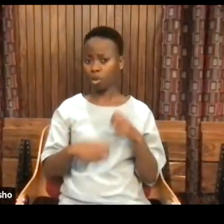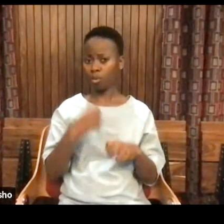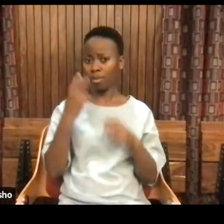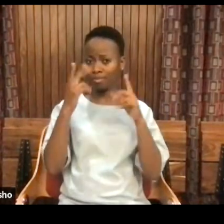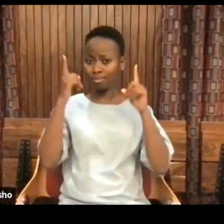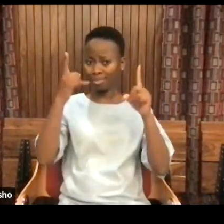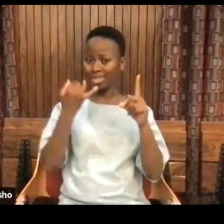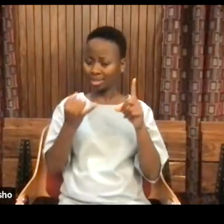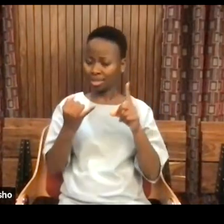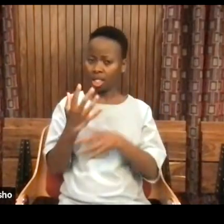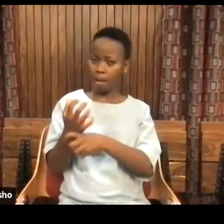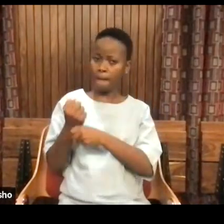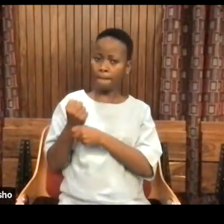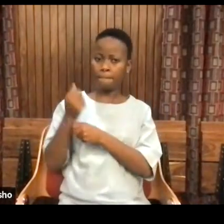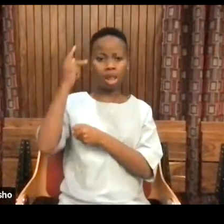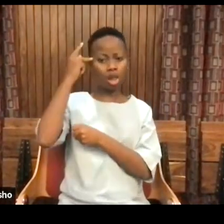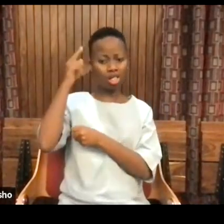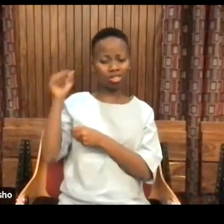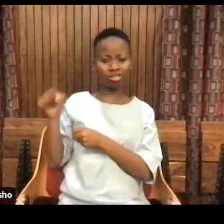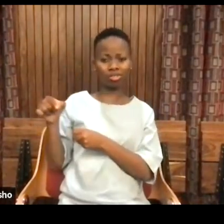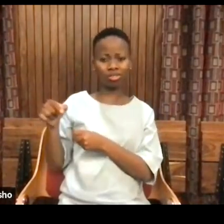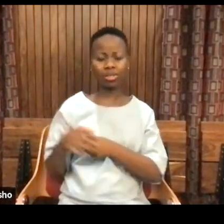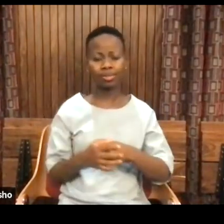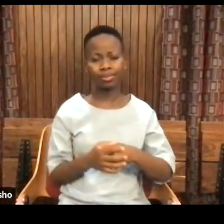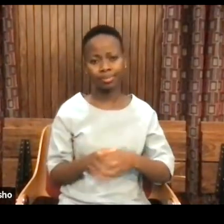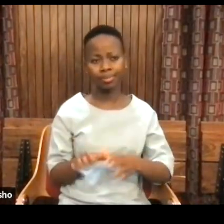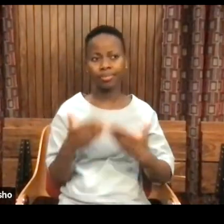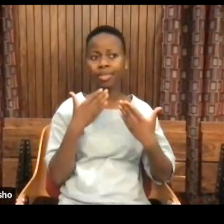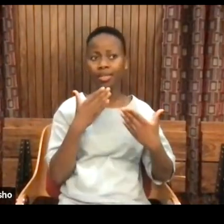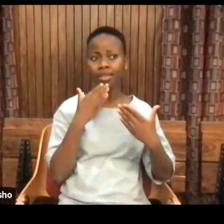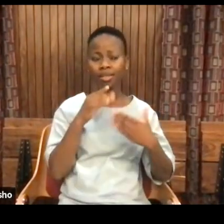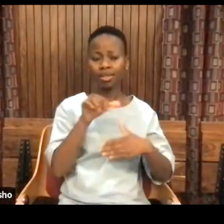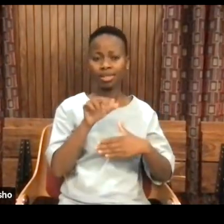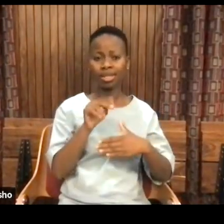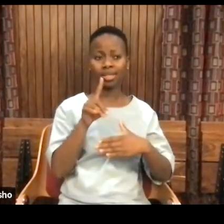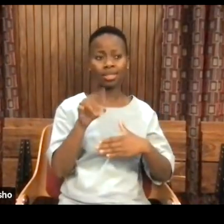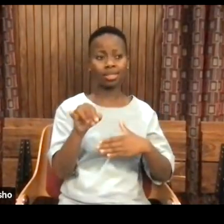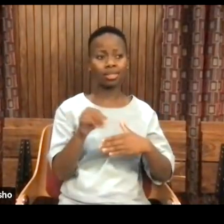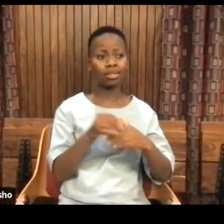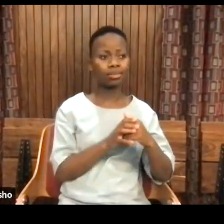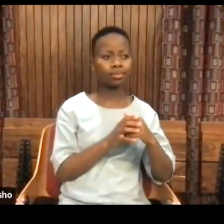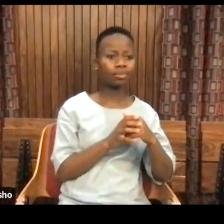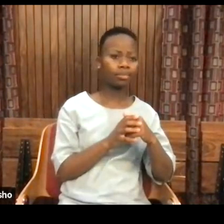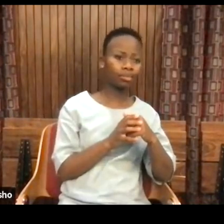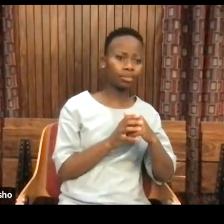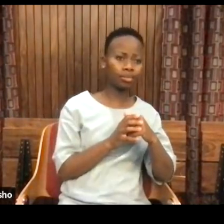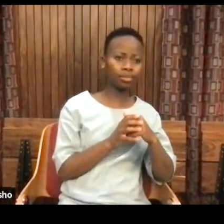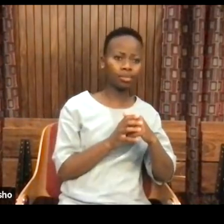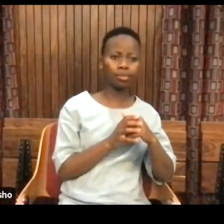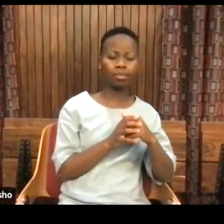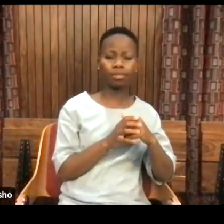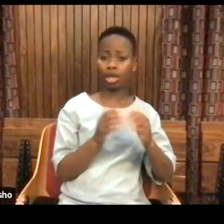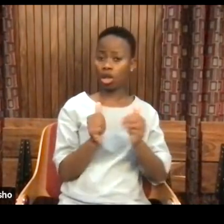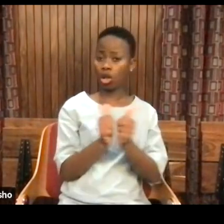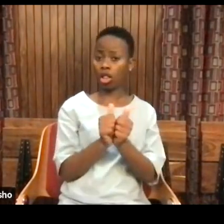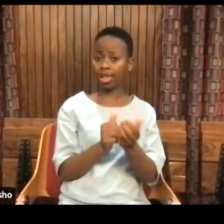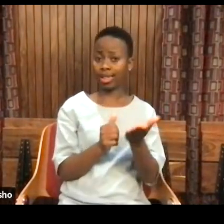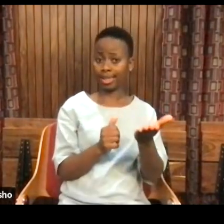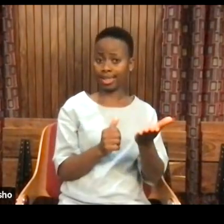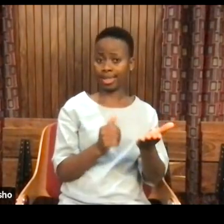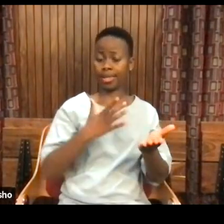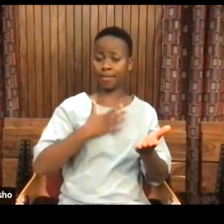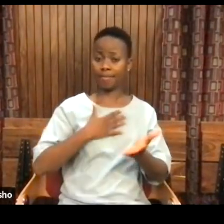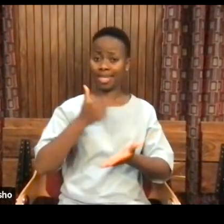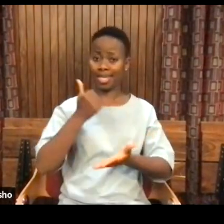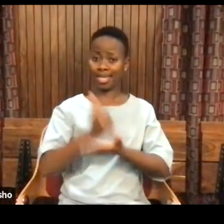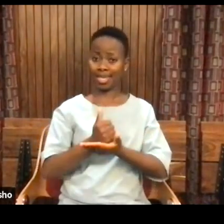over knowledge? Thank you. Okay. Thank you, Zandi. The colleague here? Yeah. As I'm sitting